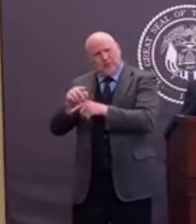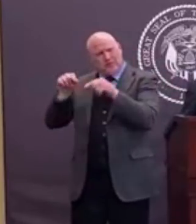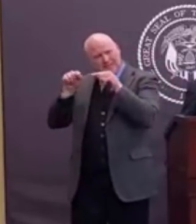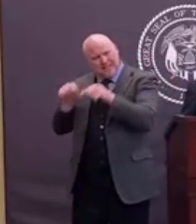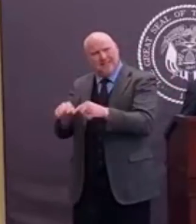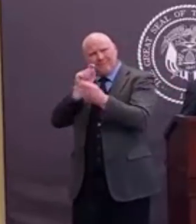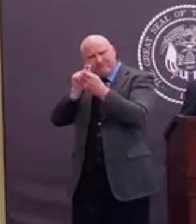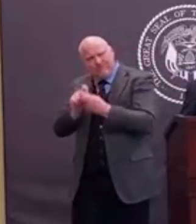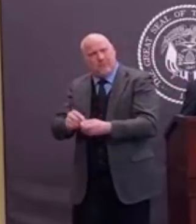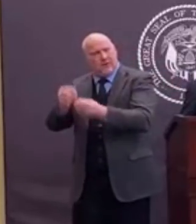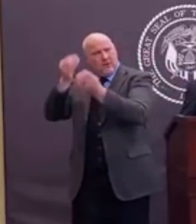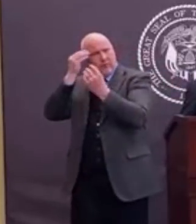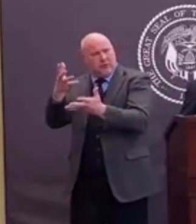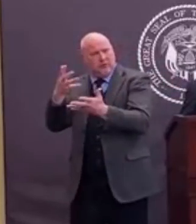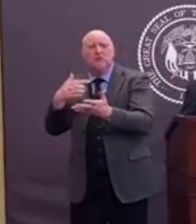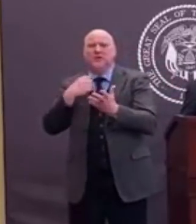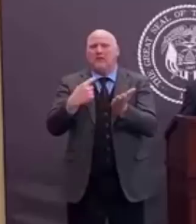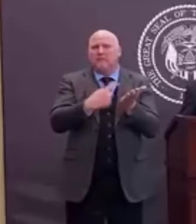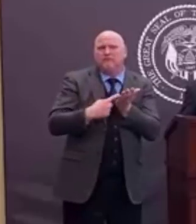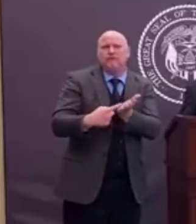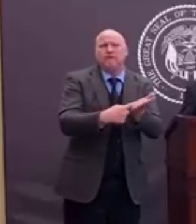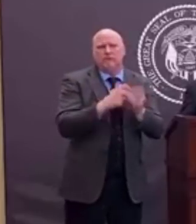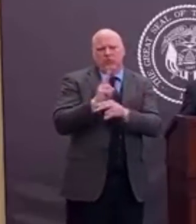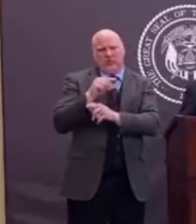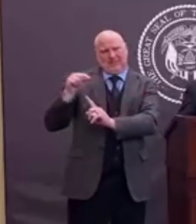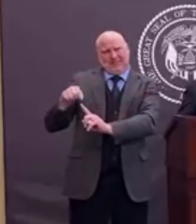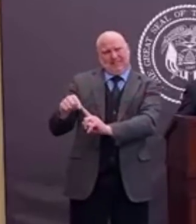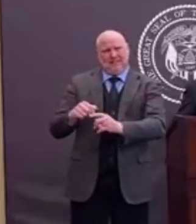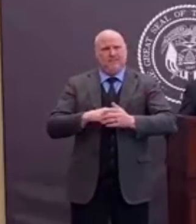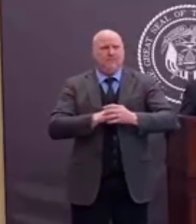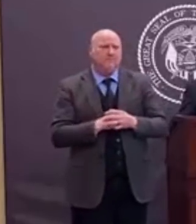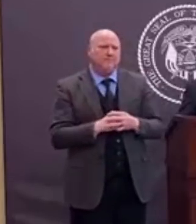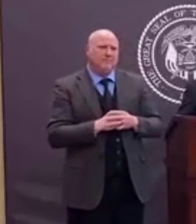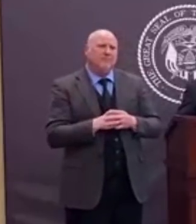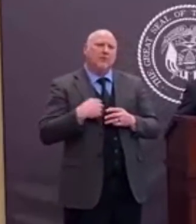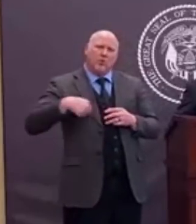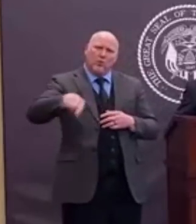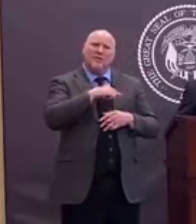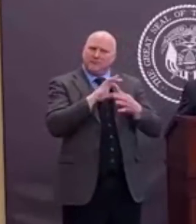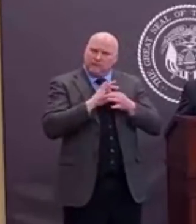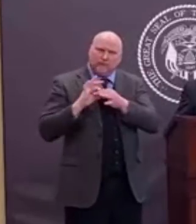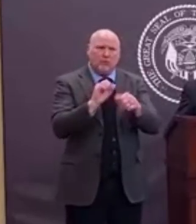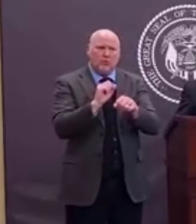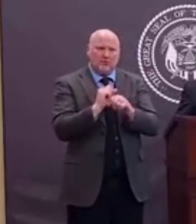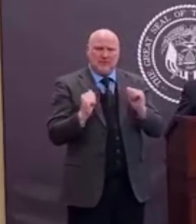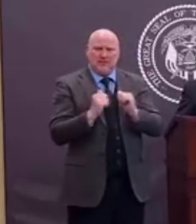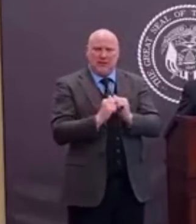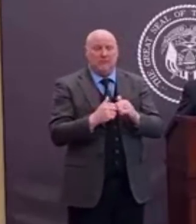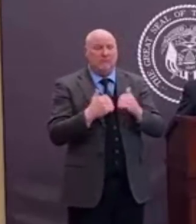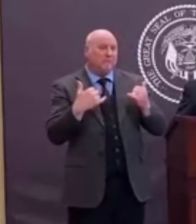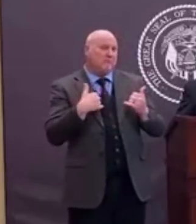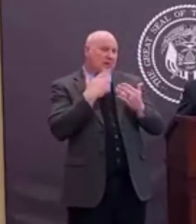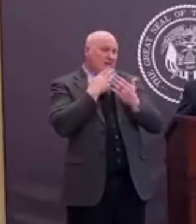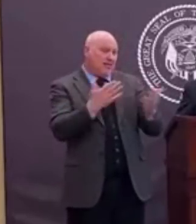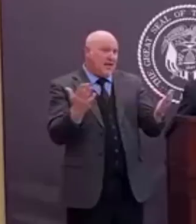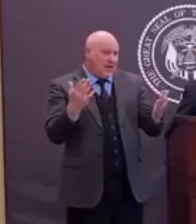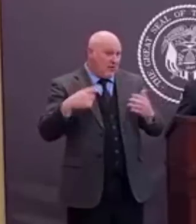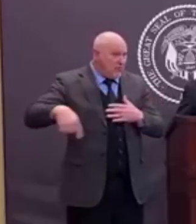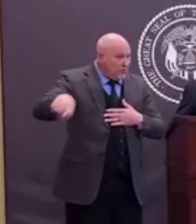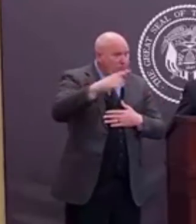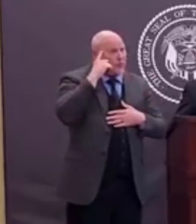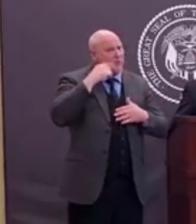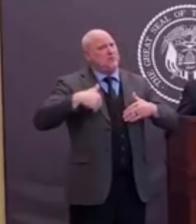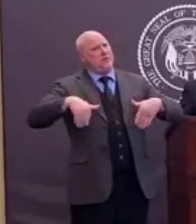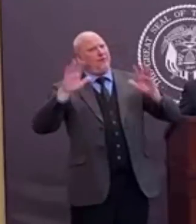medicine advice we can find as we get through this working together. So with that, we thank you all for your sacrifice. We thank you for your